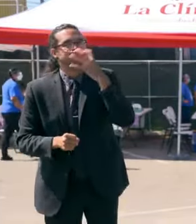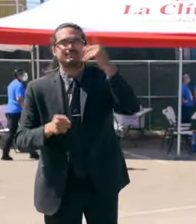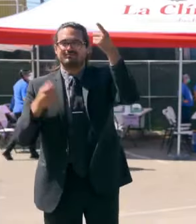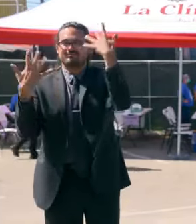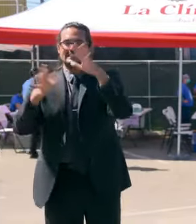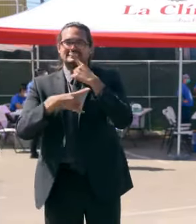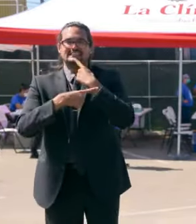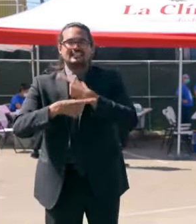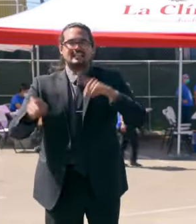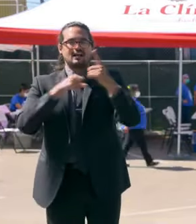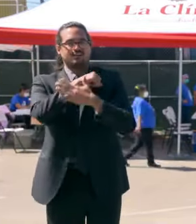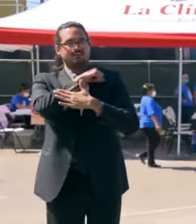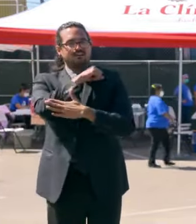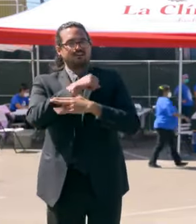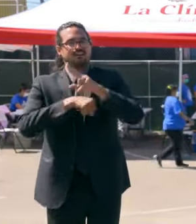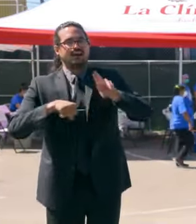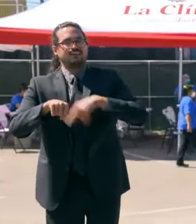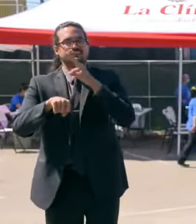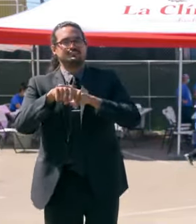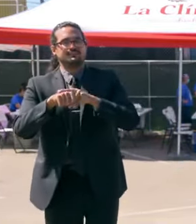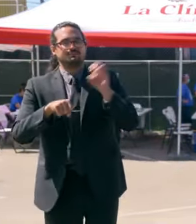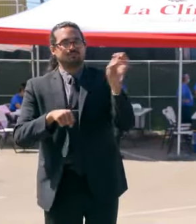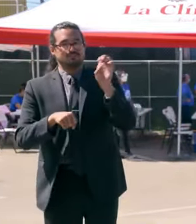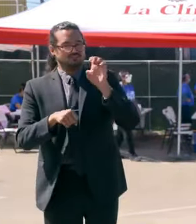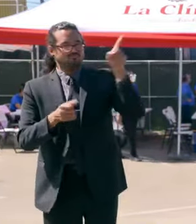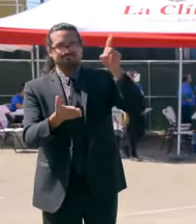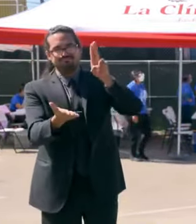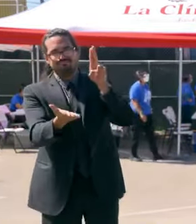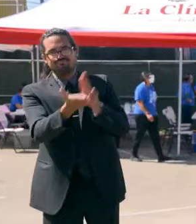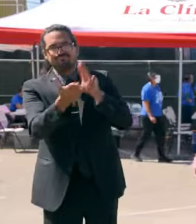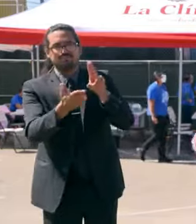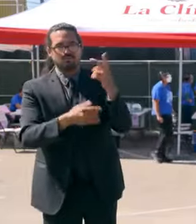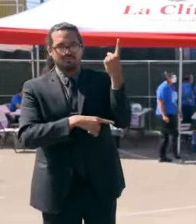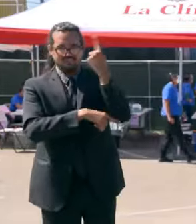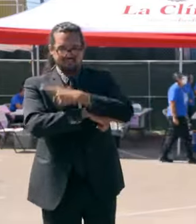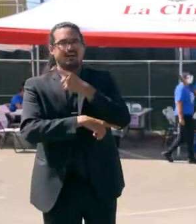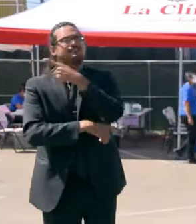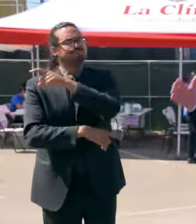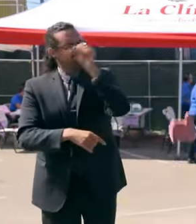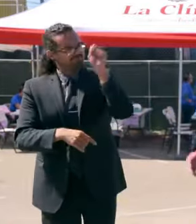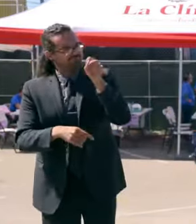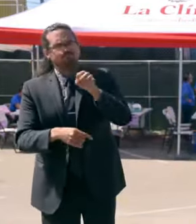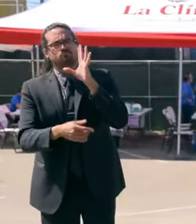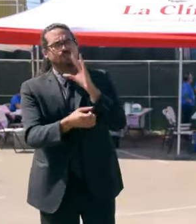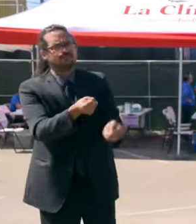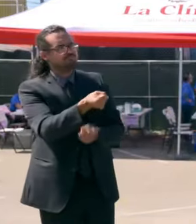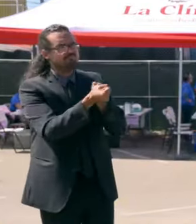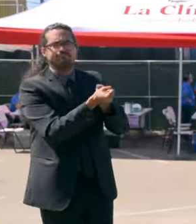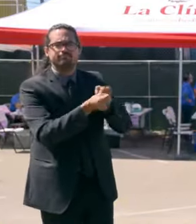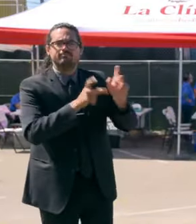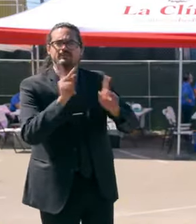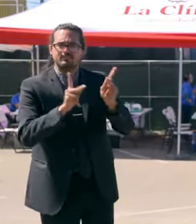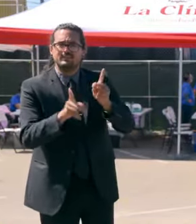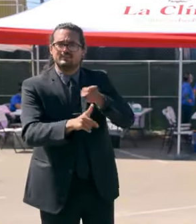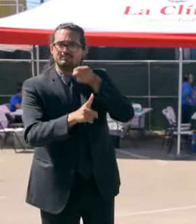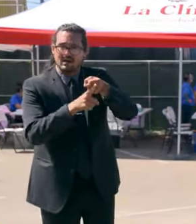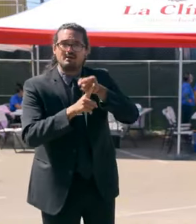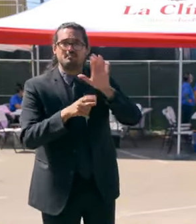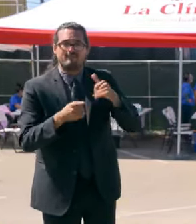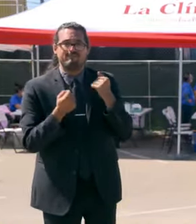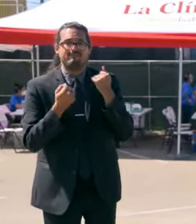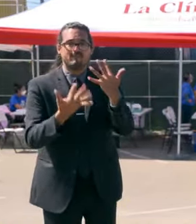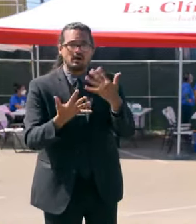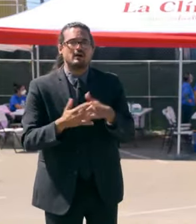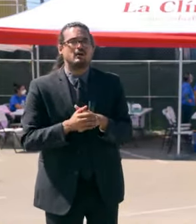was signed off on to provide disaster assistance to individuals and businesses across the spectrum with all of these active